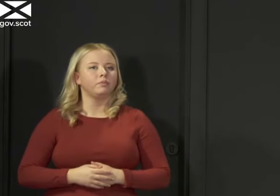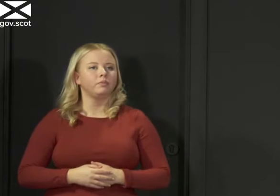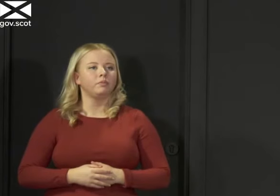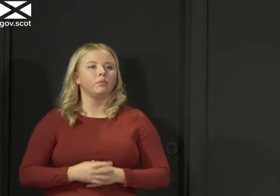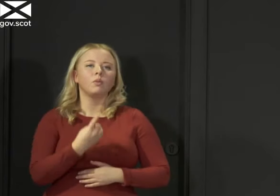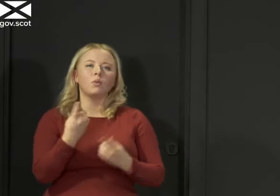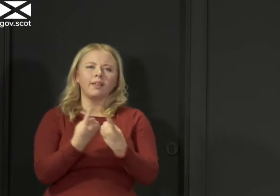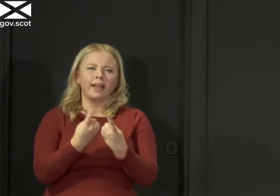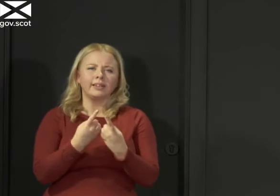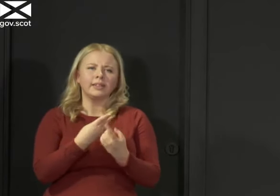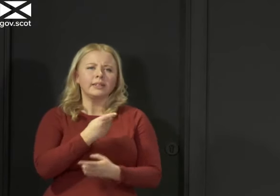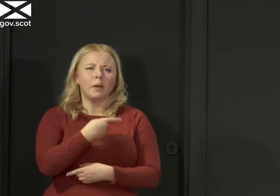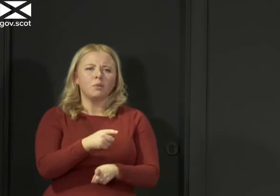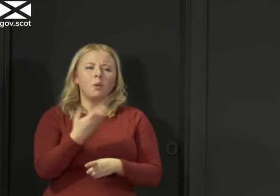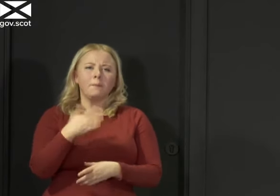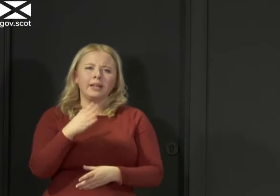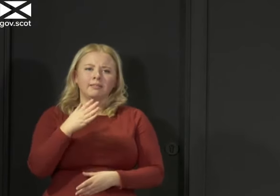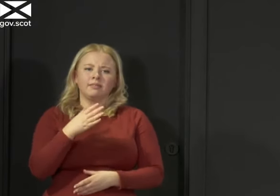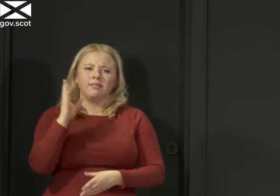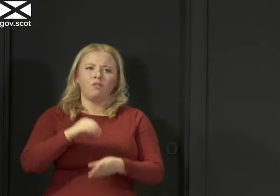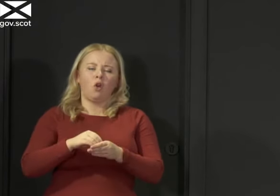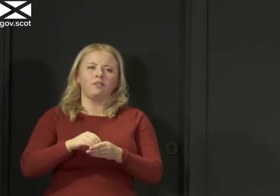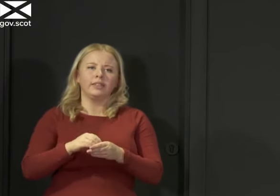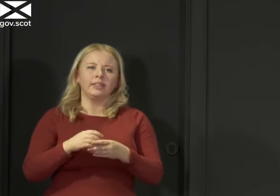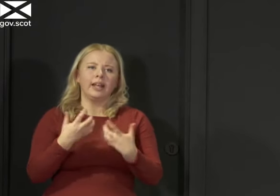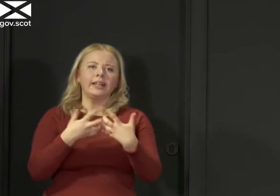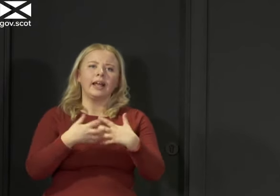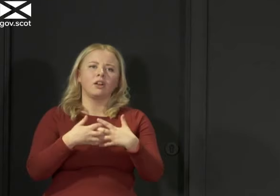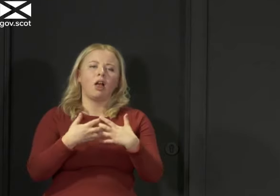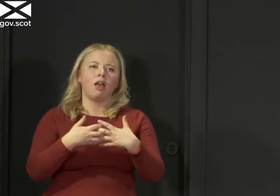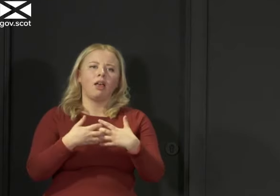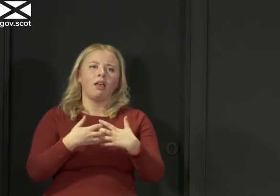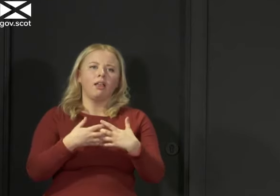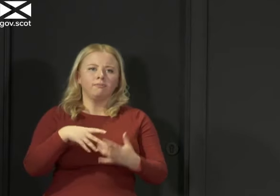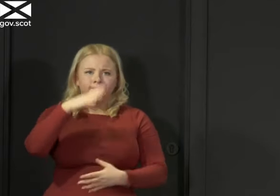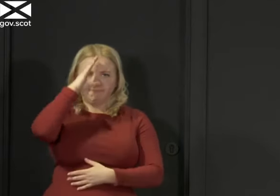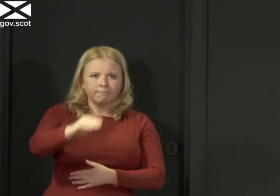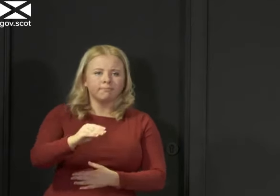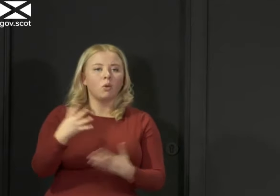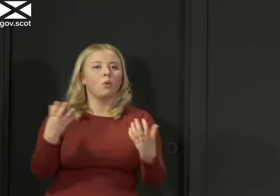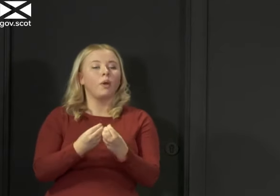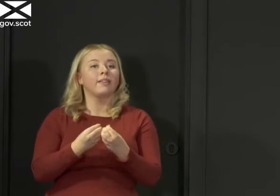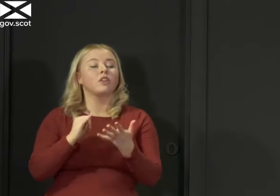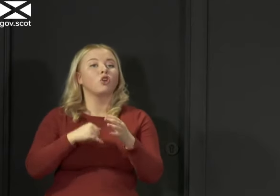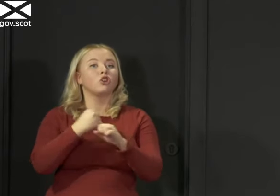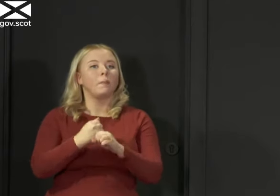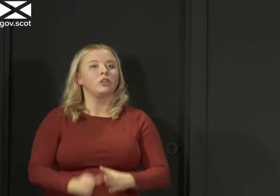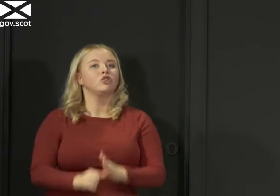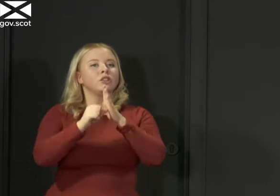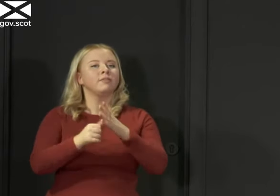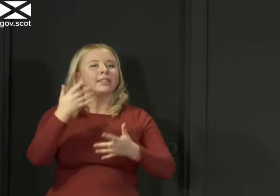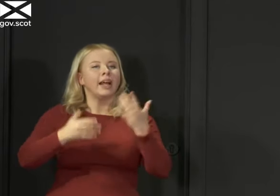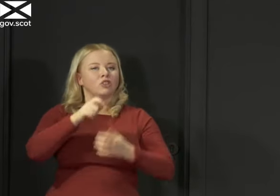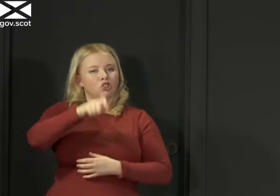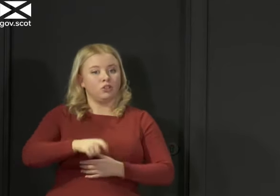some of you on this call will have taken part in a technical briefing with the Scottish Government's Chief Statistician this morning about how the